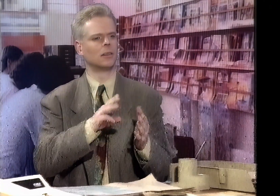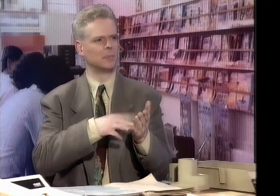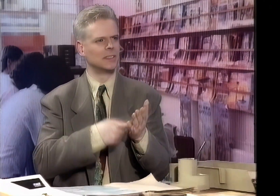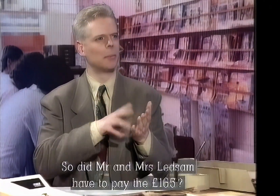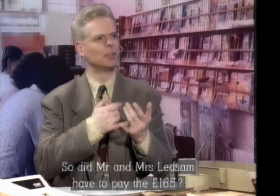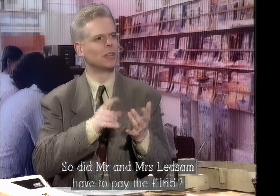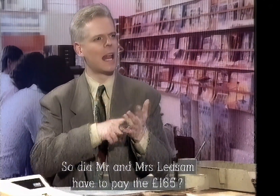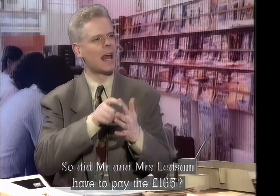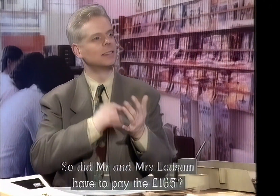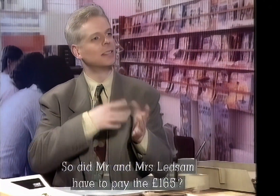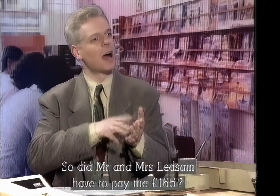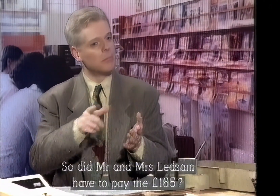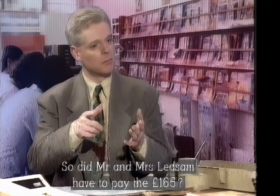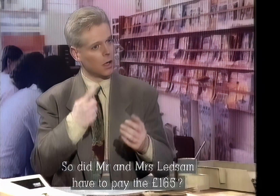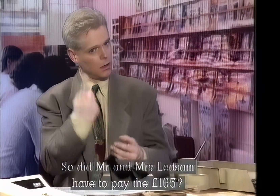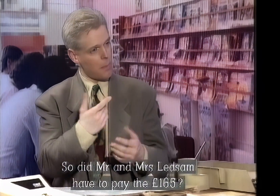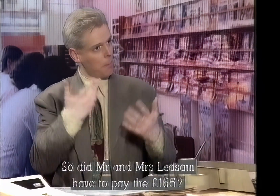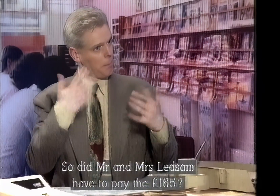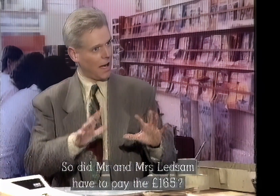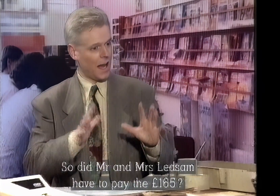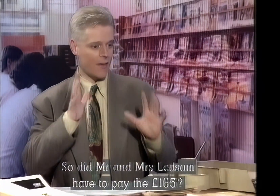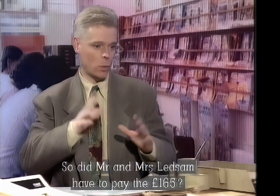So did Mr and Mrs Leadsom have to pay the £165?